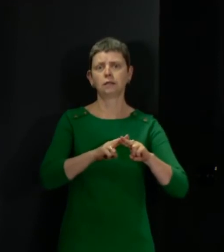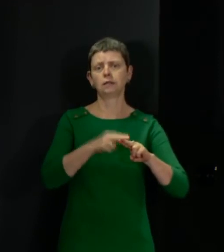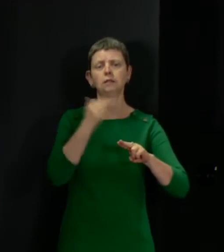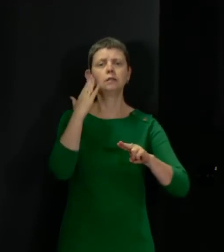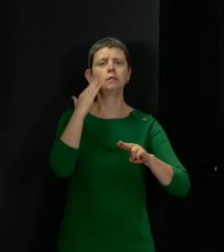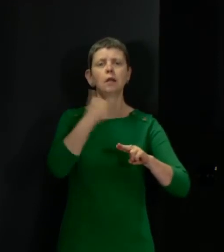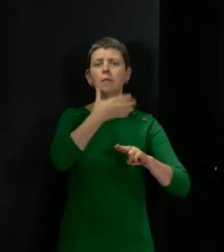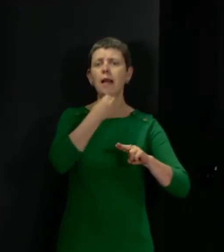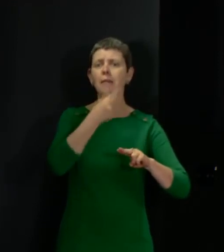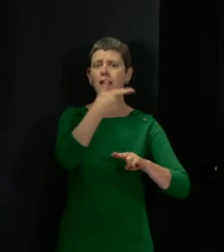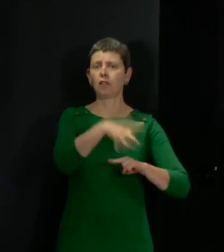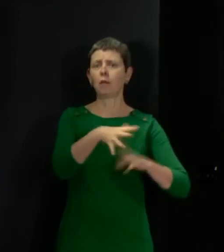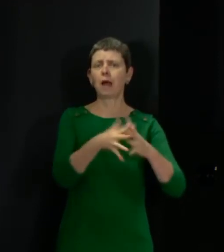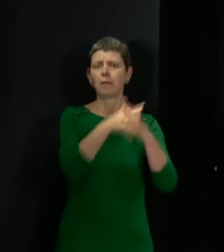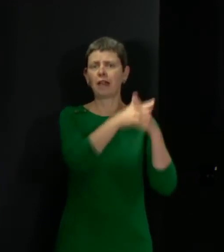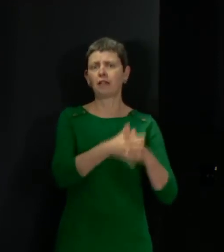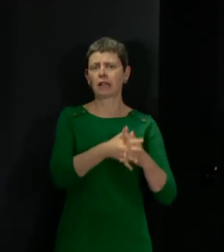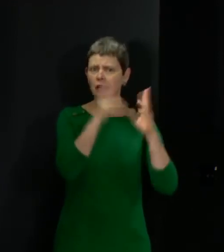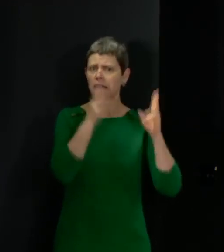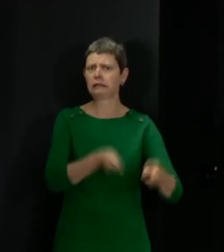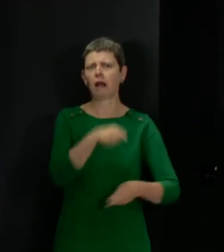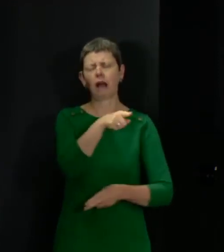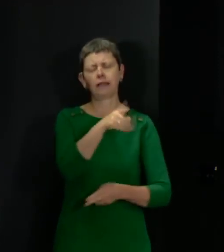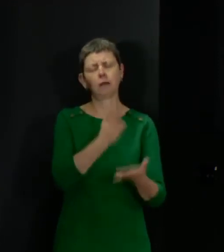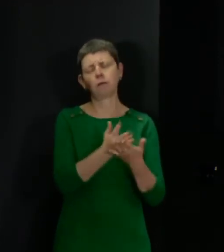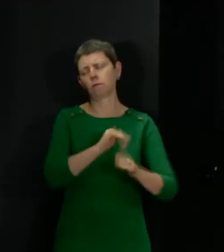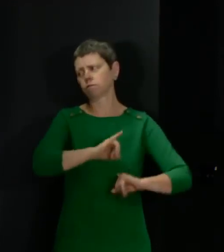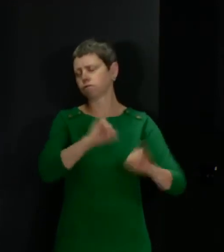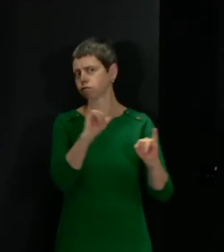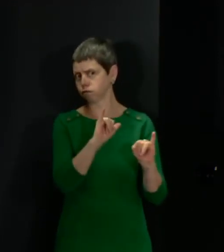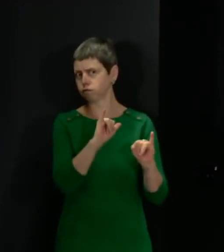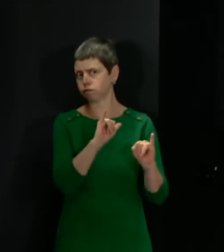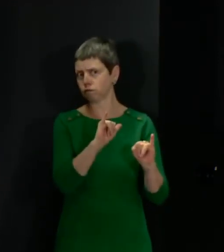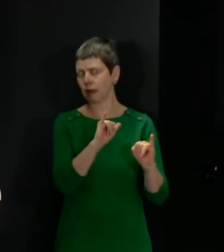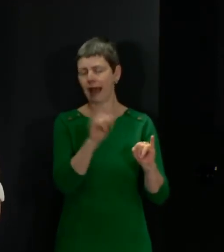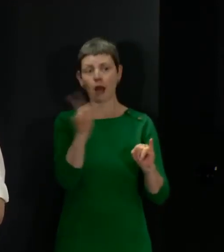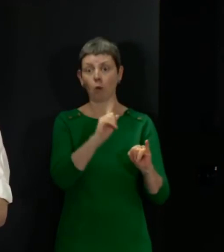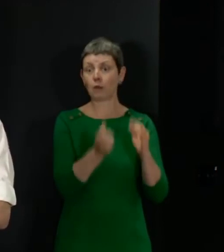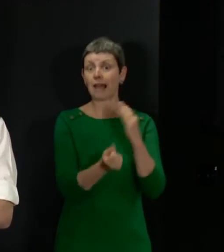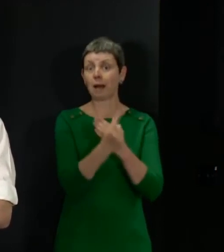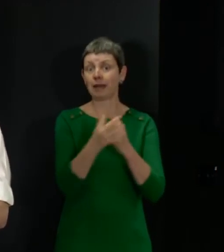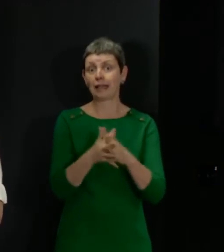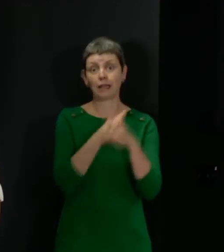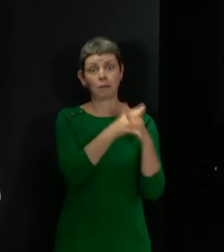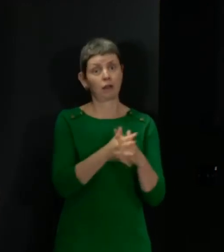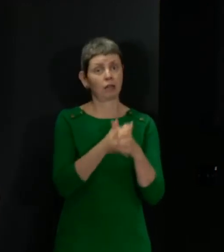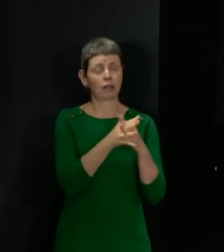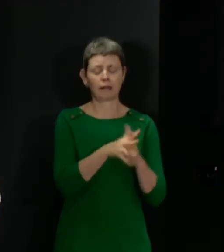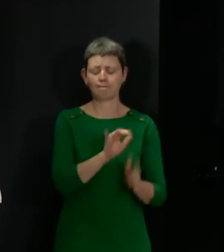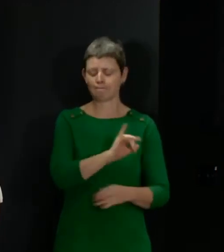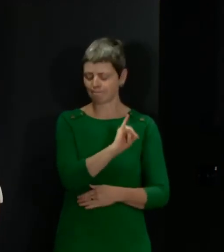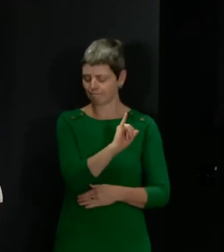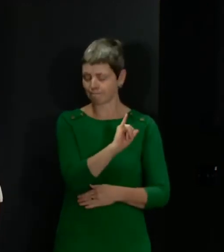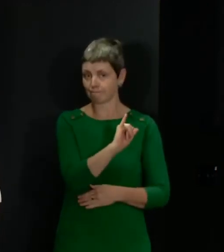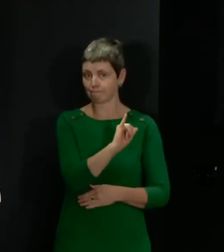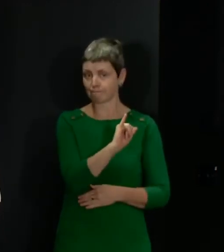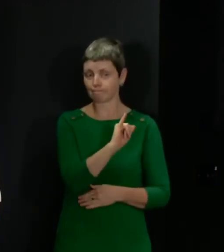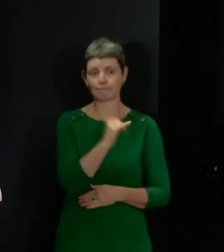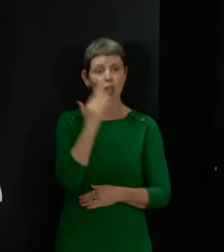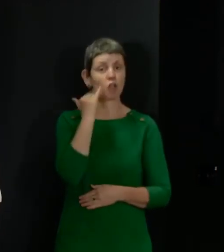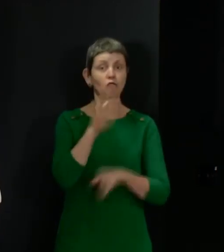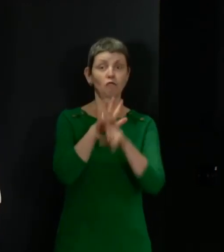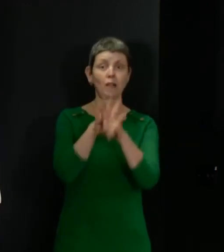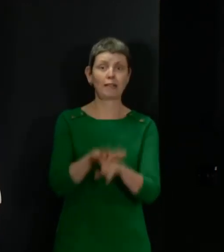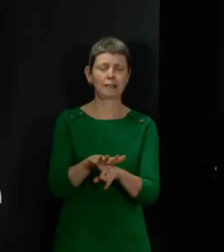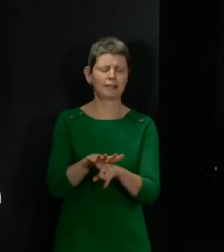subsequent events that transpired and continue to transpire in the United States. Racism in all its forms is utterly